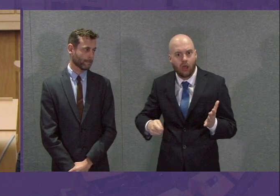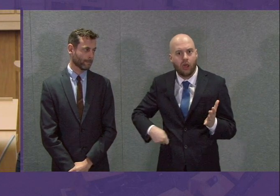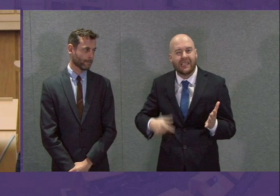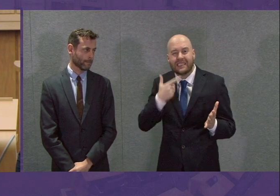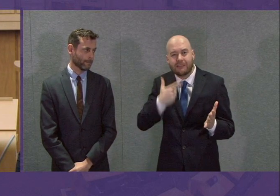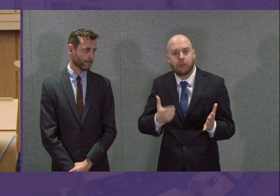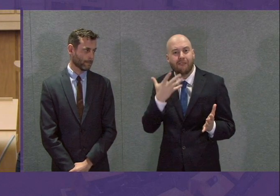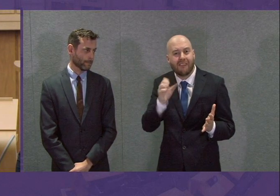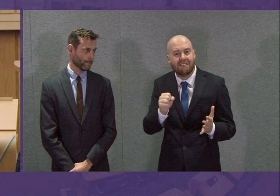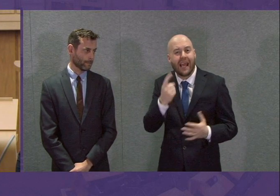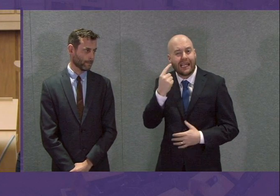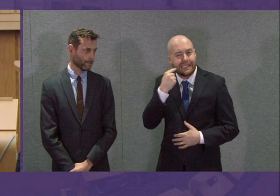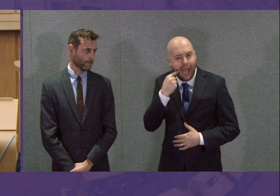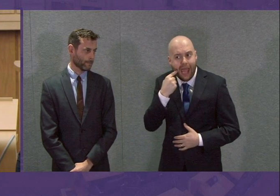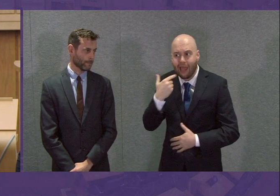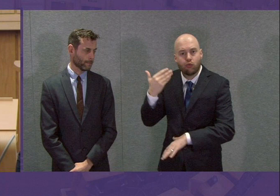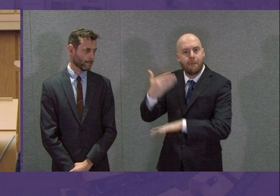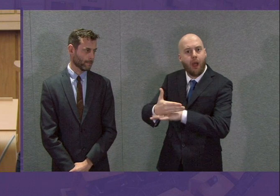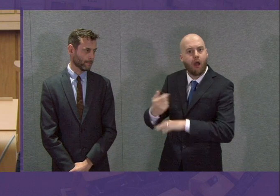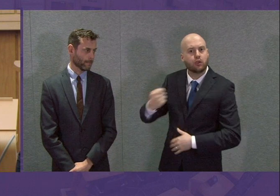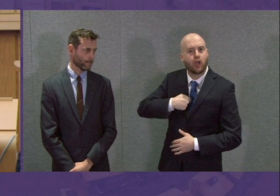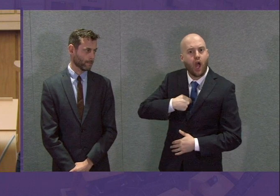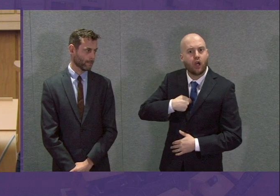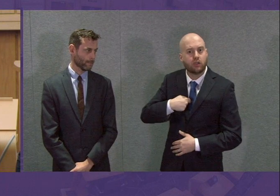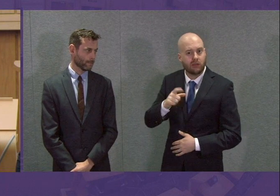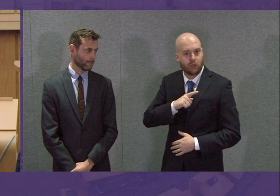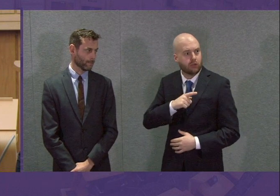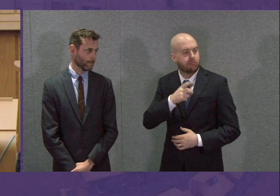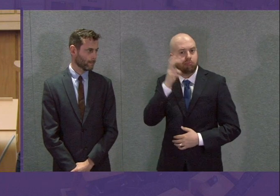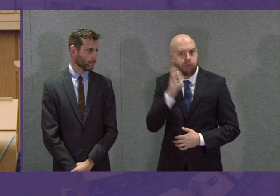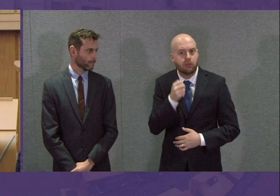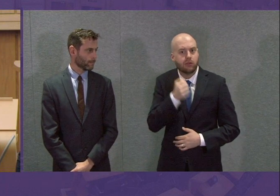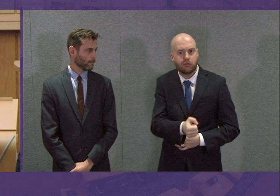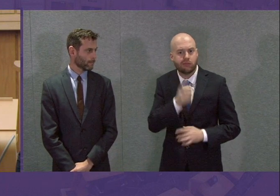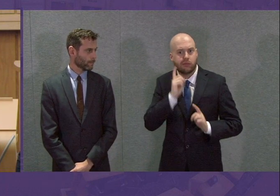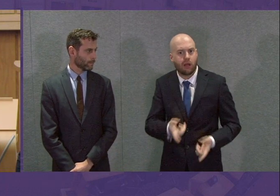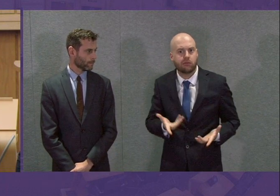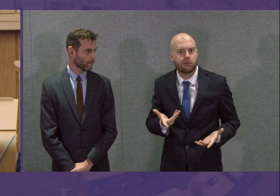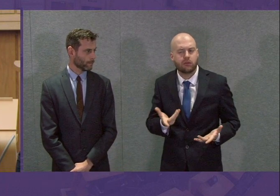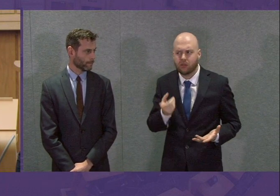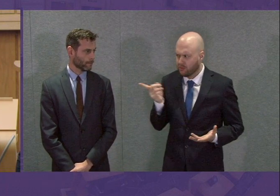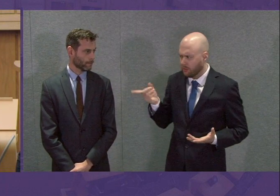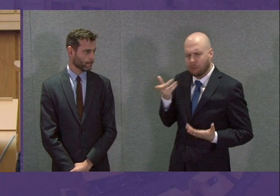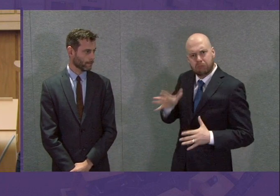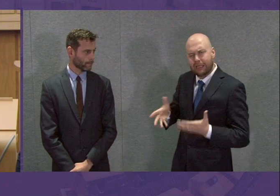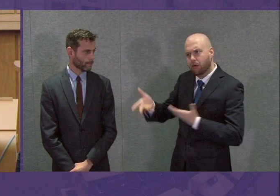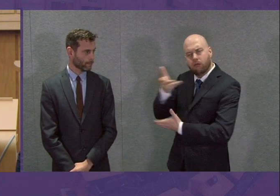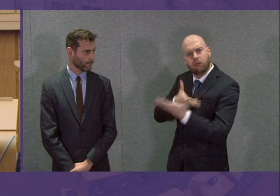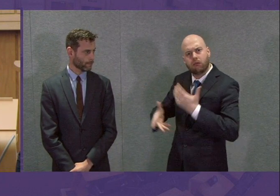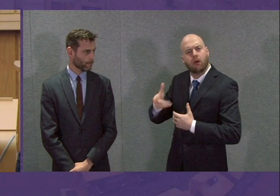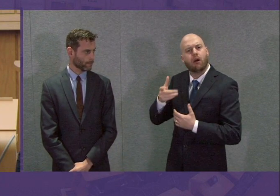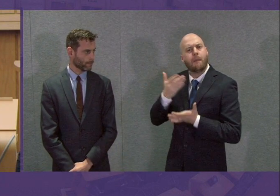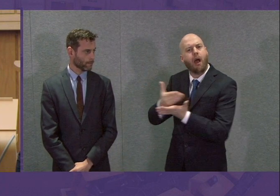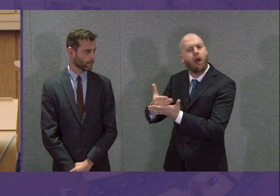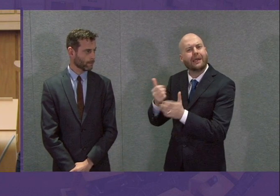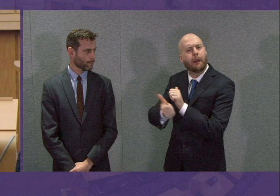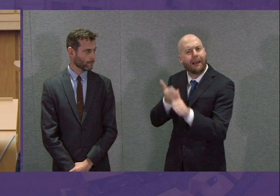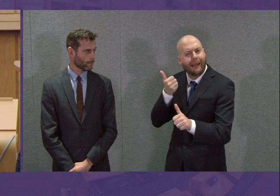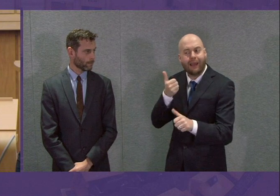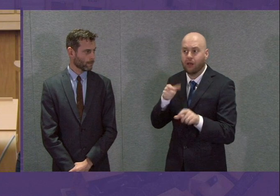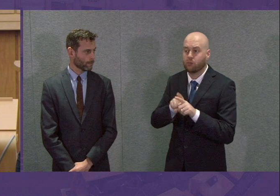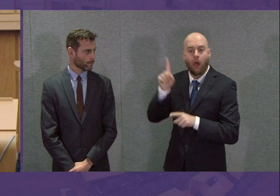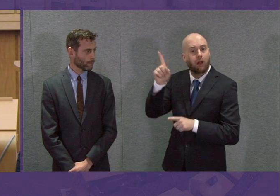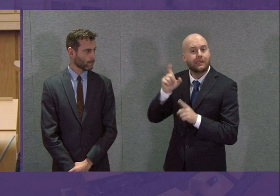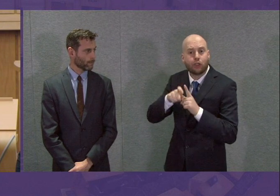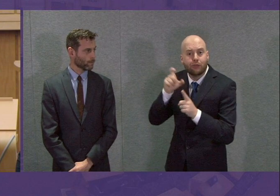hospital. Can I ask the First Minister what discussions the Government have had with parking companies here in Edinburgh, Glasgow and also at Ninewells in Dundee to